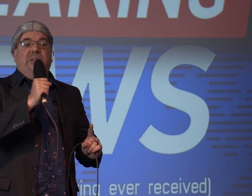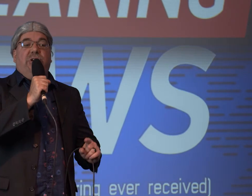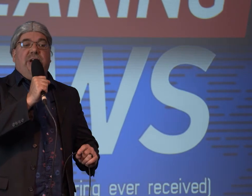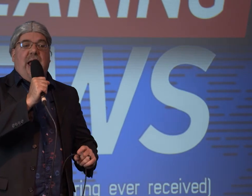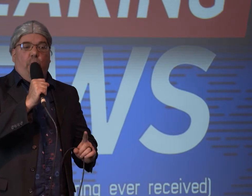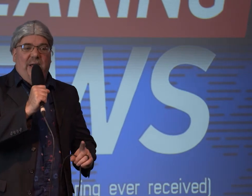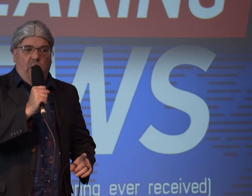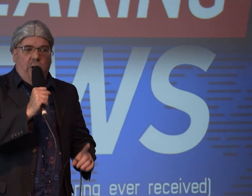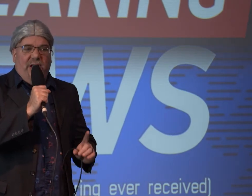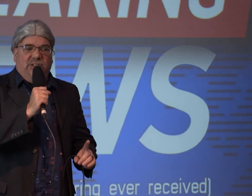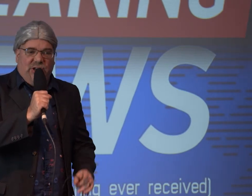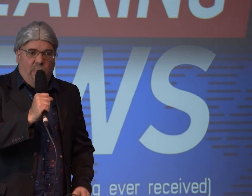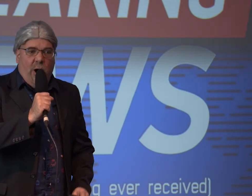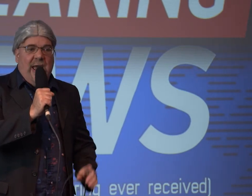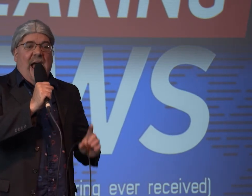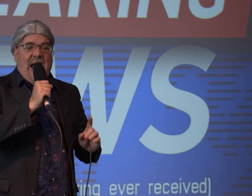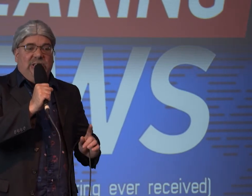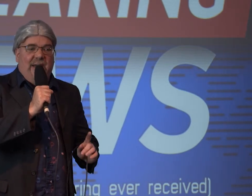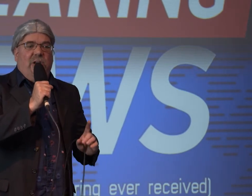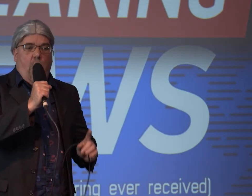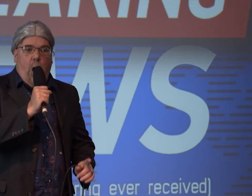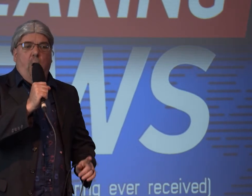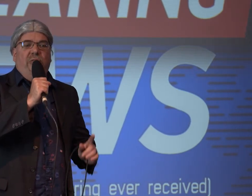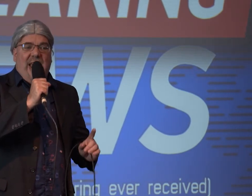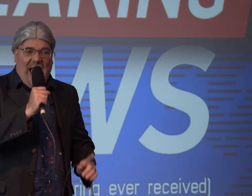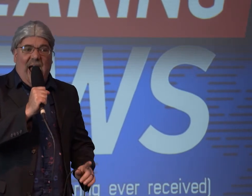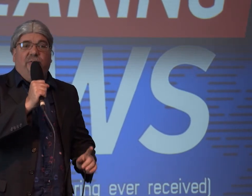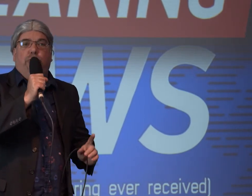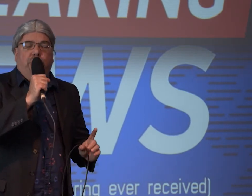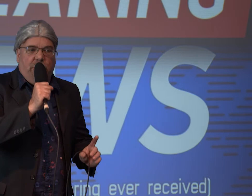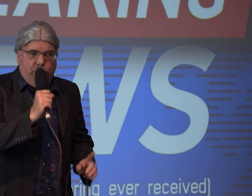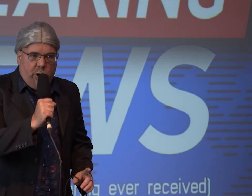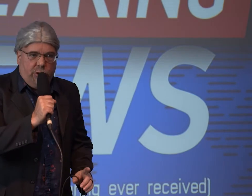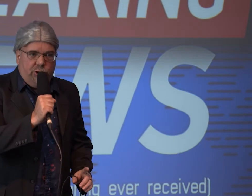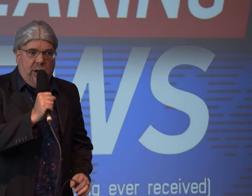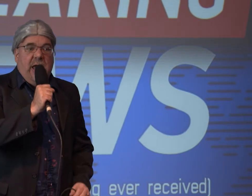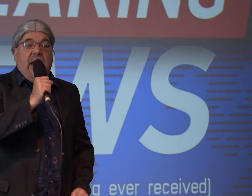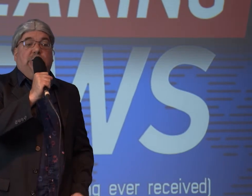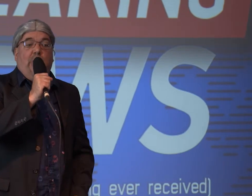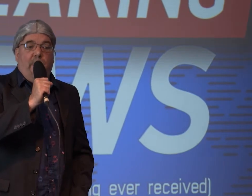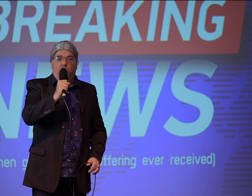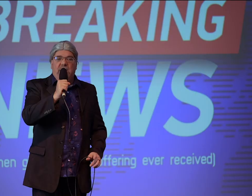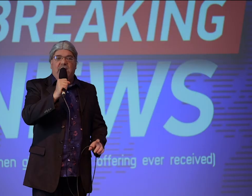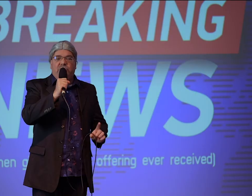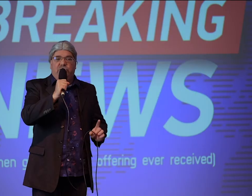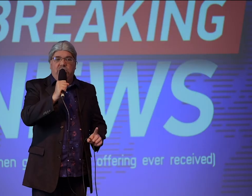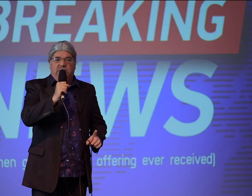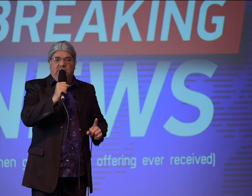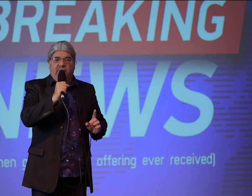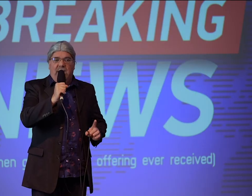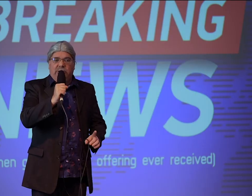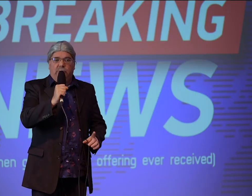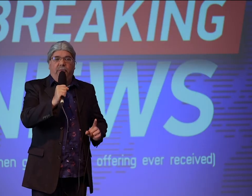but today we've learned that someone has given all they have to the church it's reported that